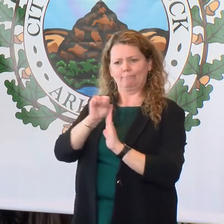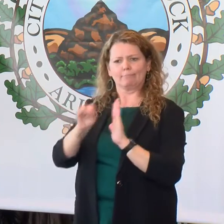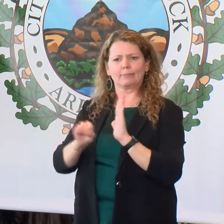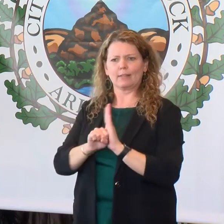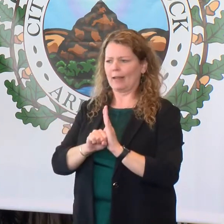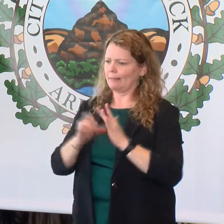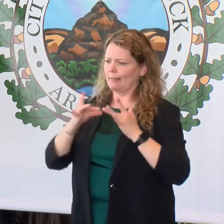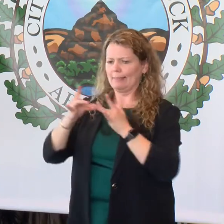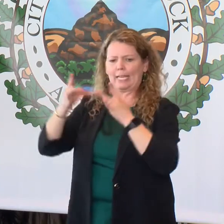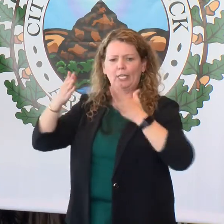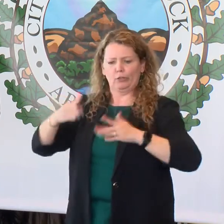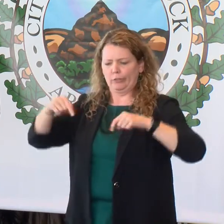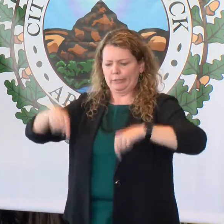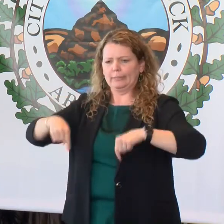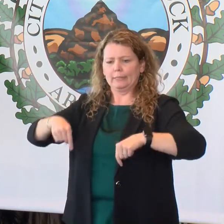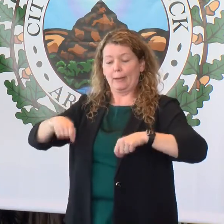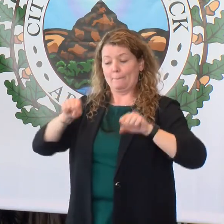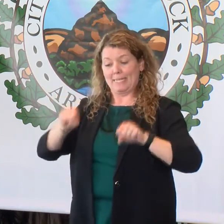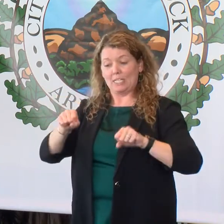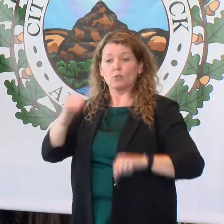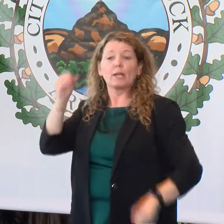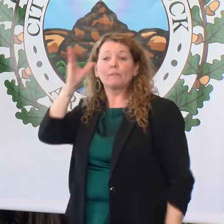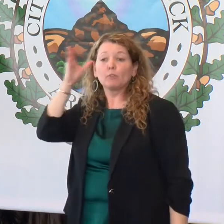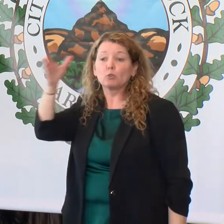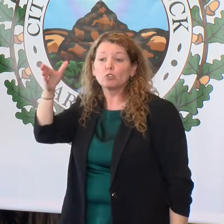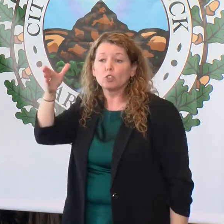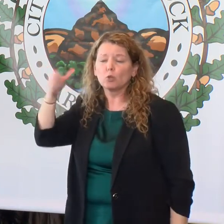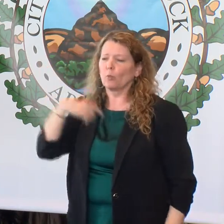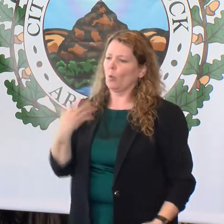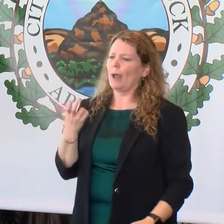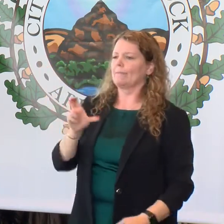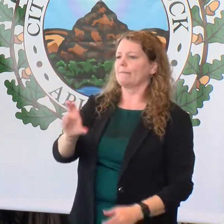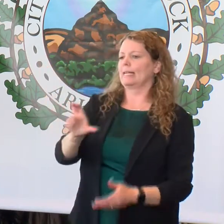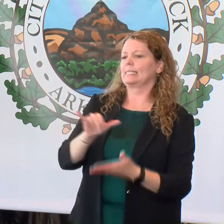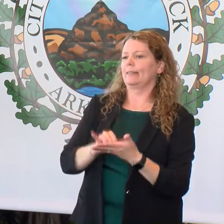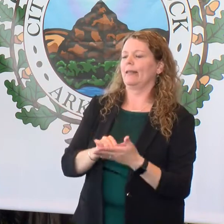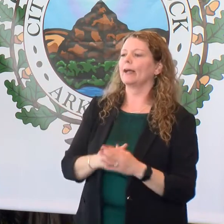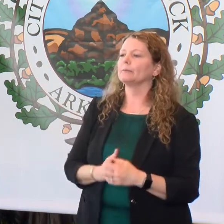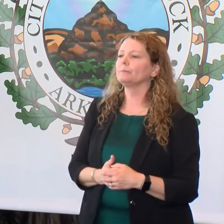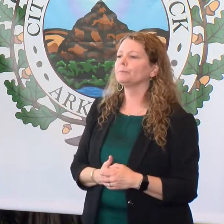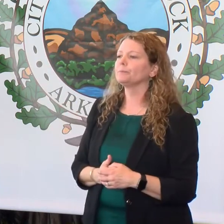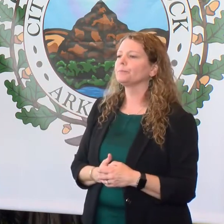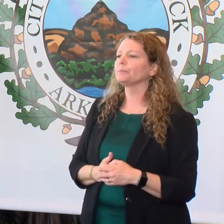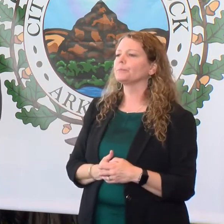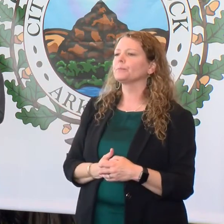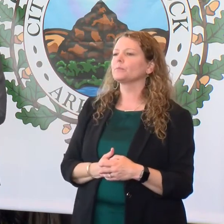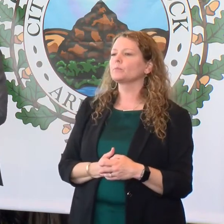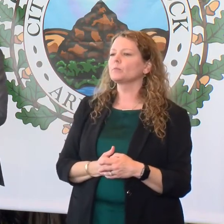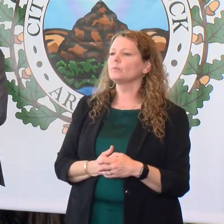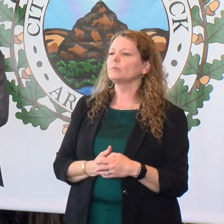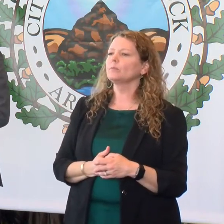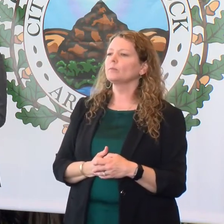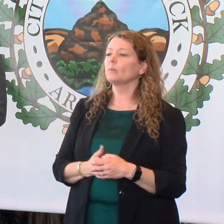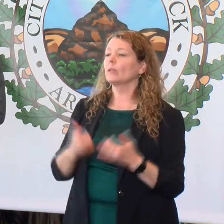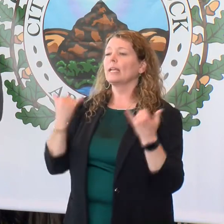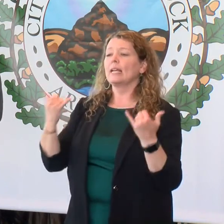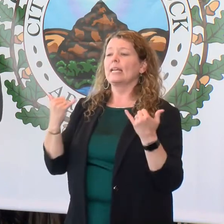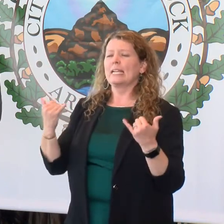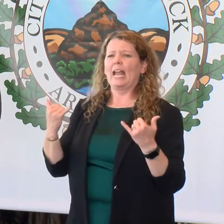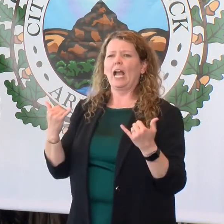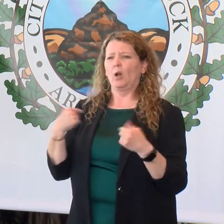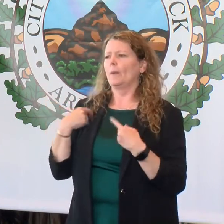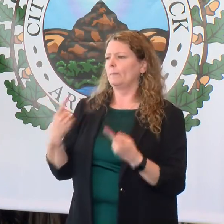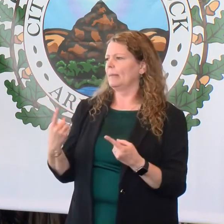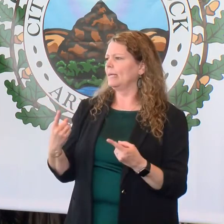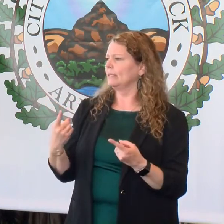investing in our potential and our future. And as I transition, one of the things, we've now been in office